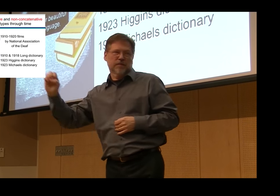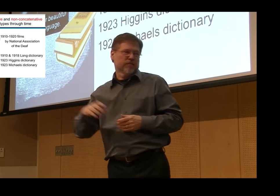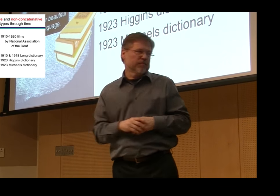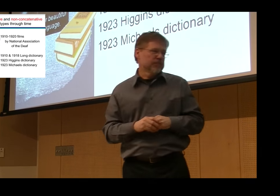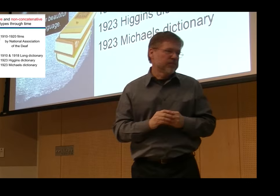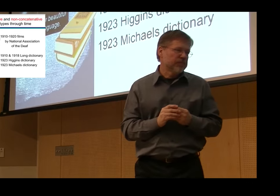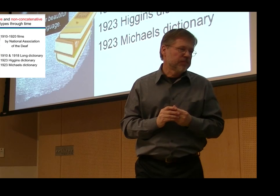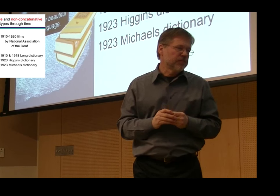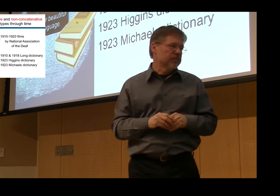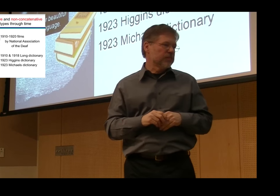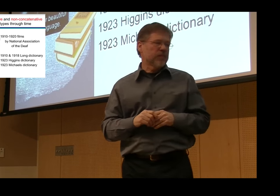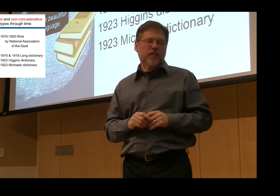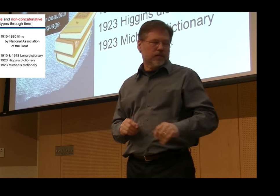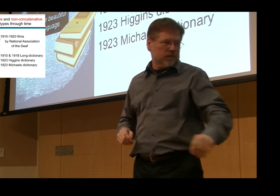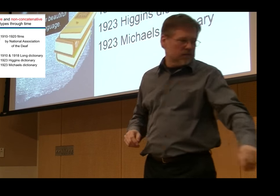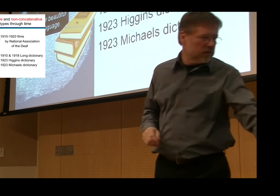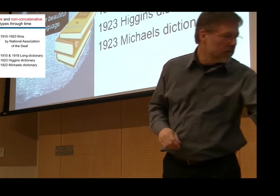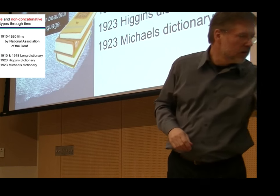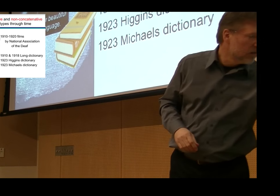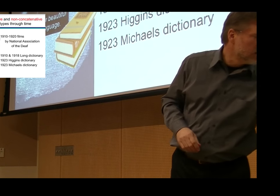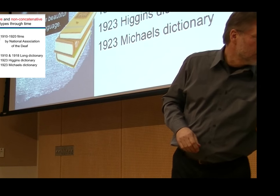version of ASL and the modern version of ASL.